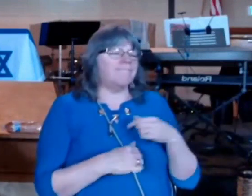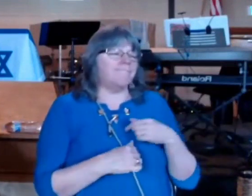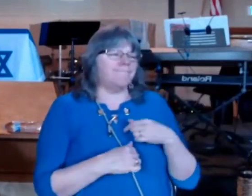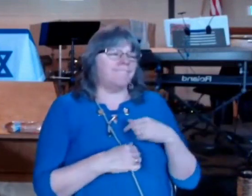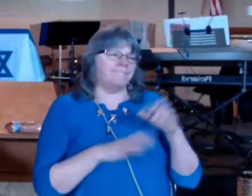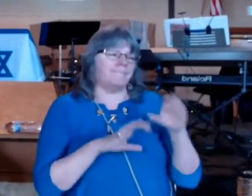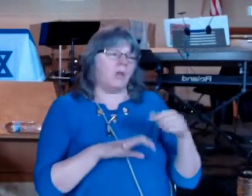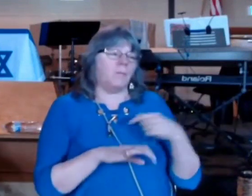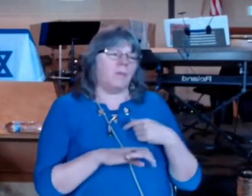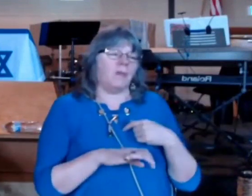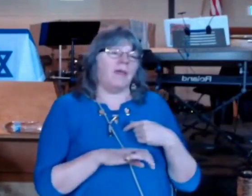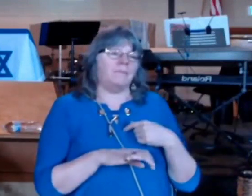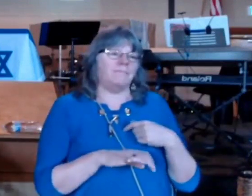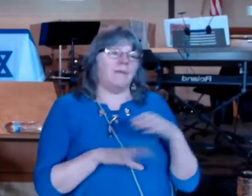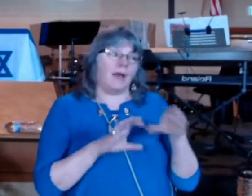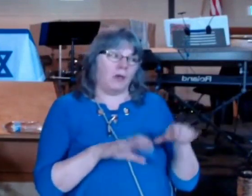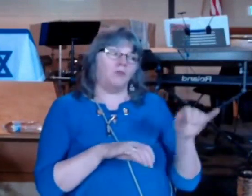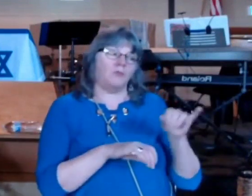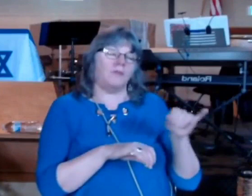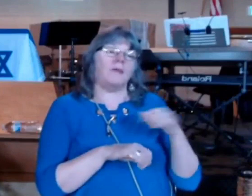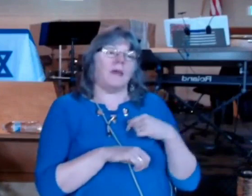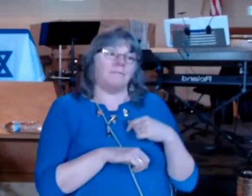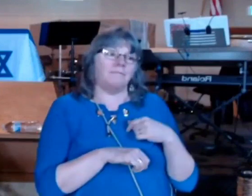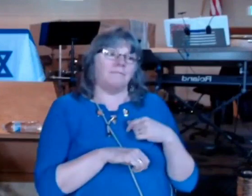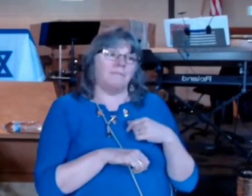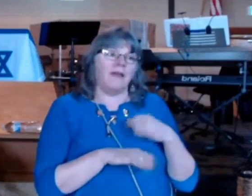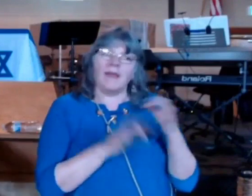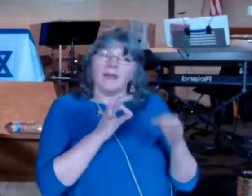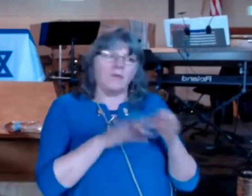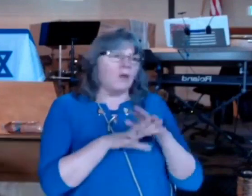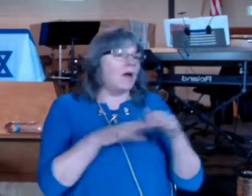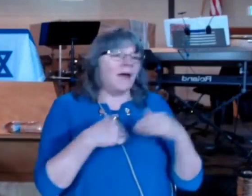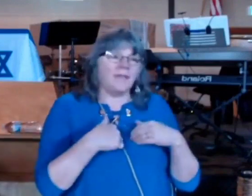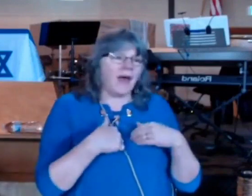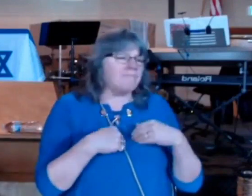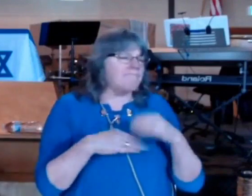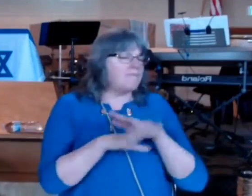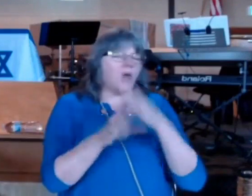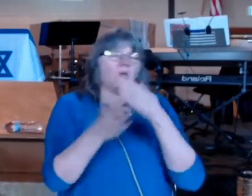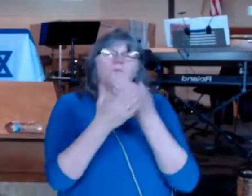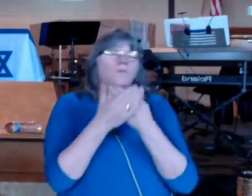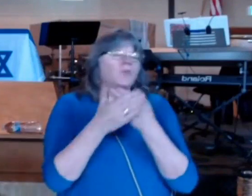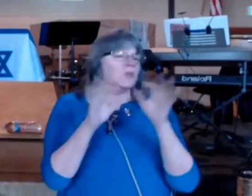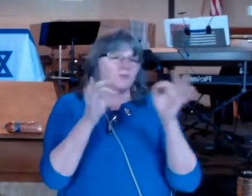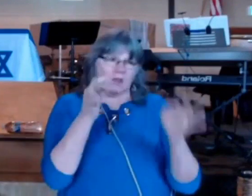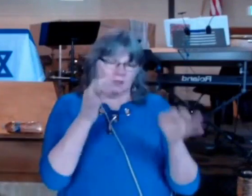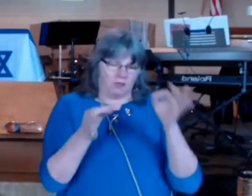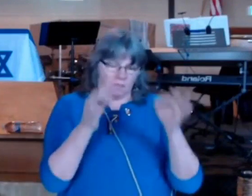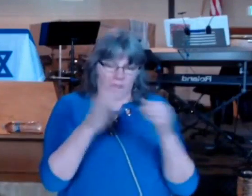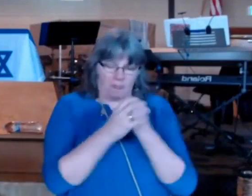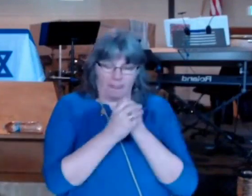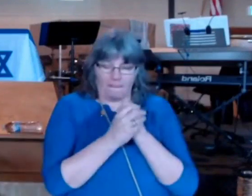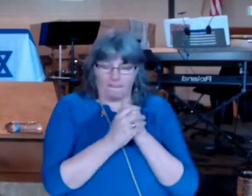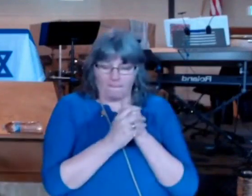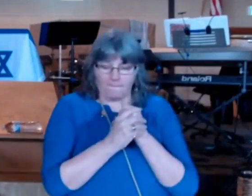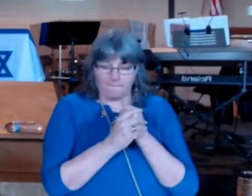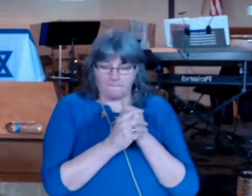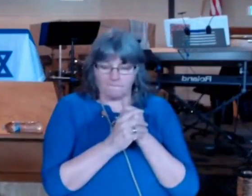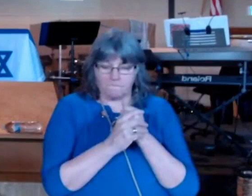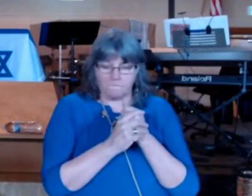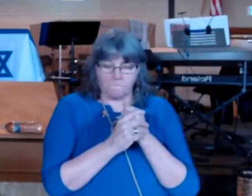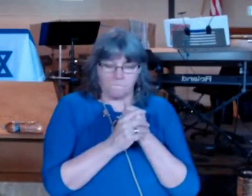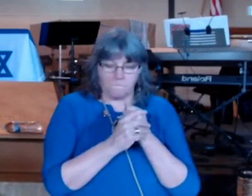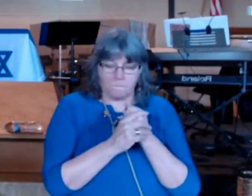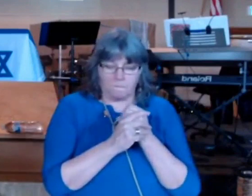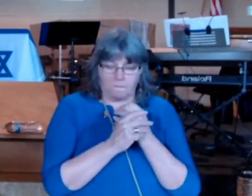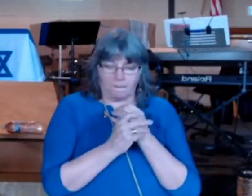mercy that is required in order to balance true judgment like Solomon says